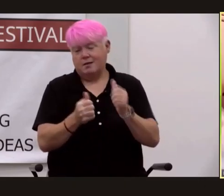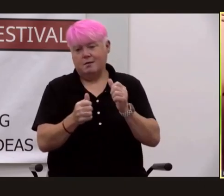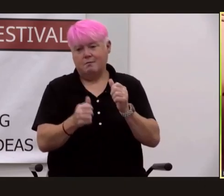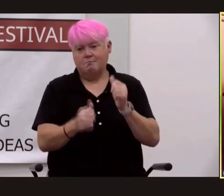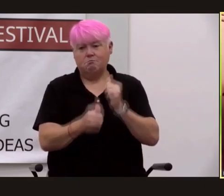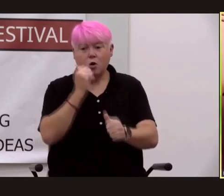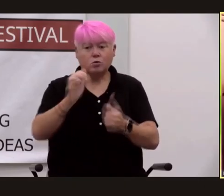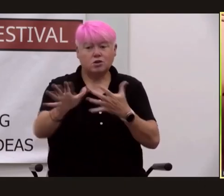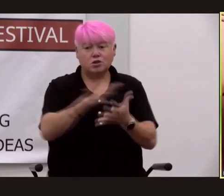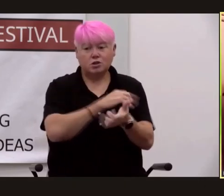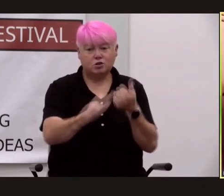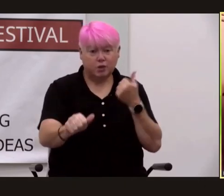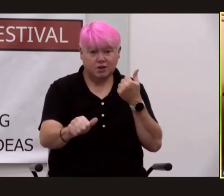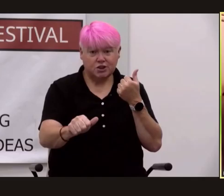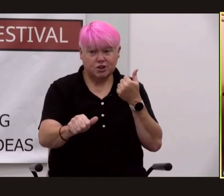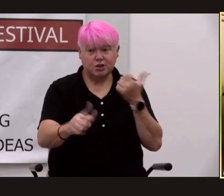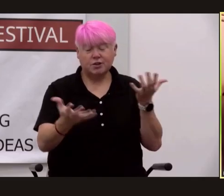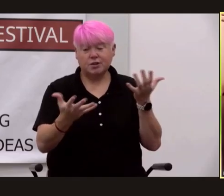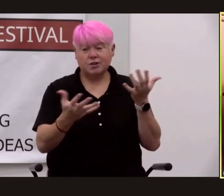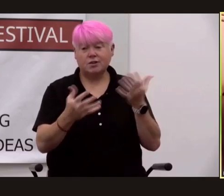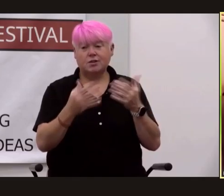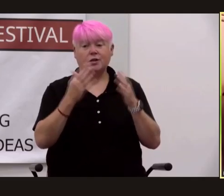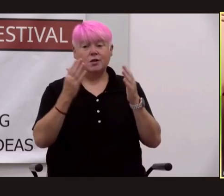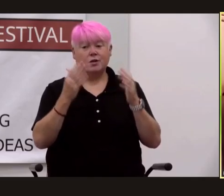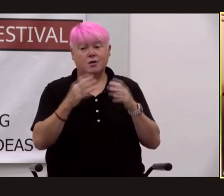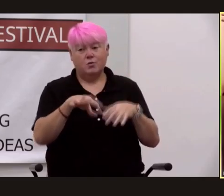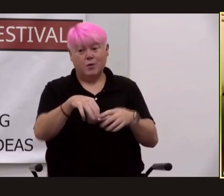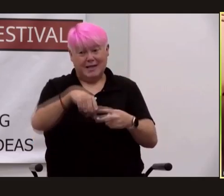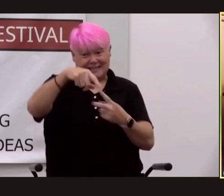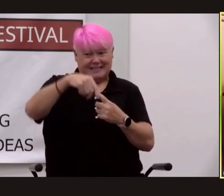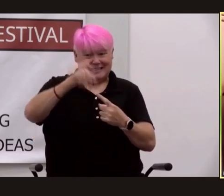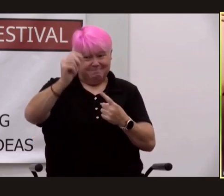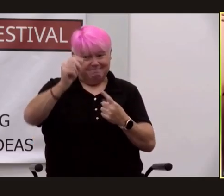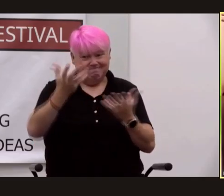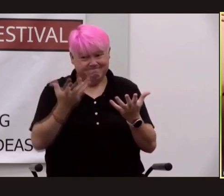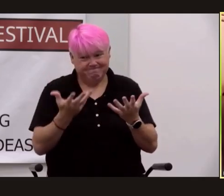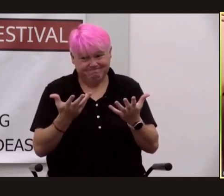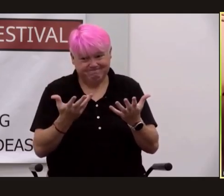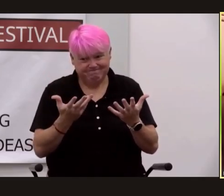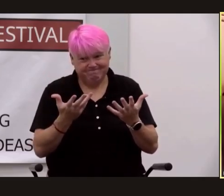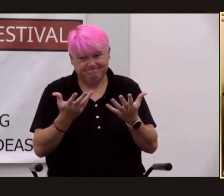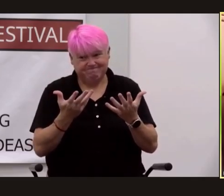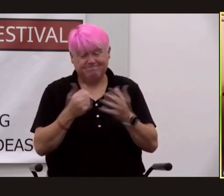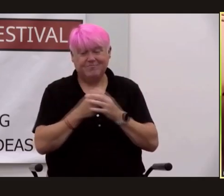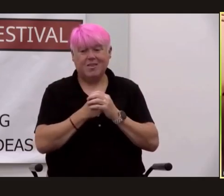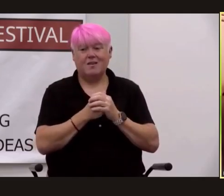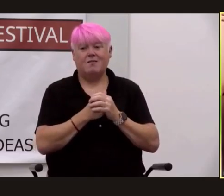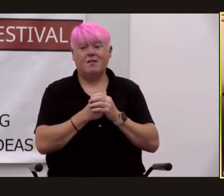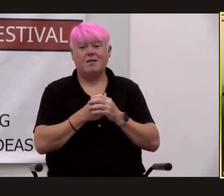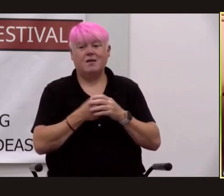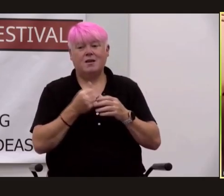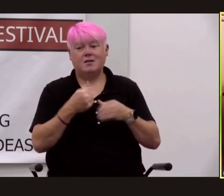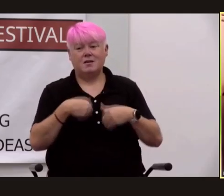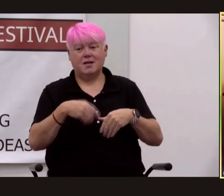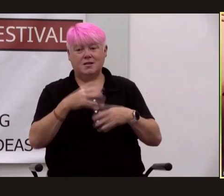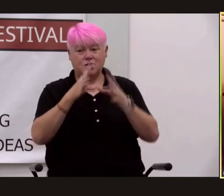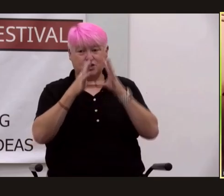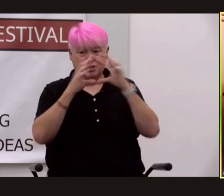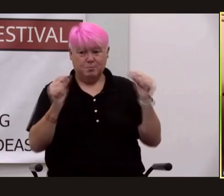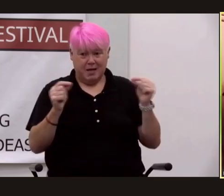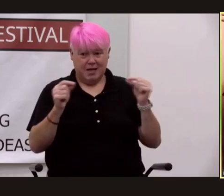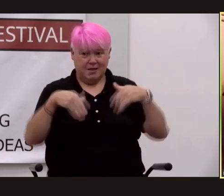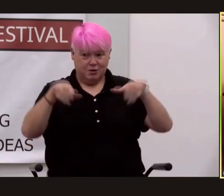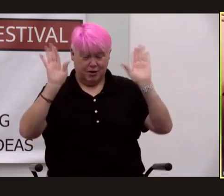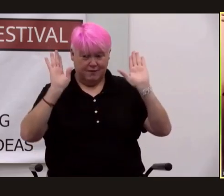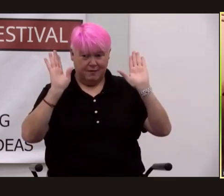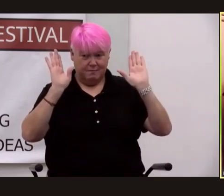we accepted the one term that japan had been asking for for over a year they get to keep their emperor